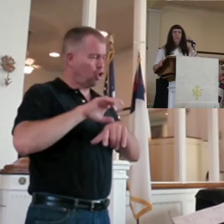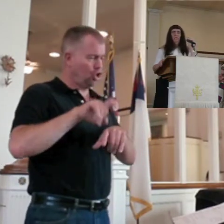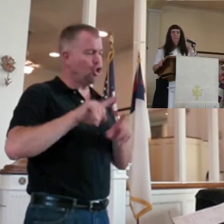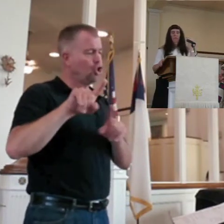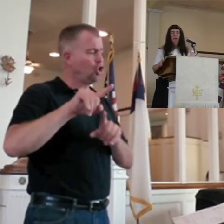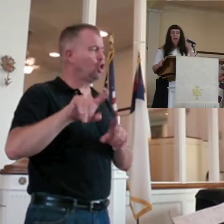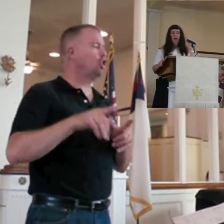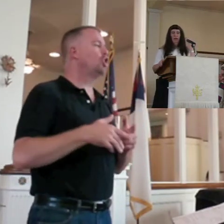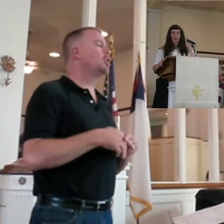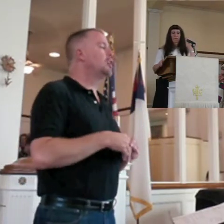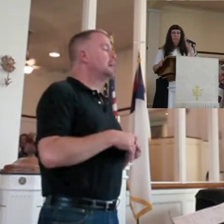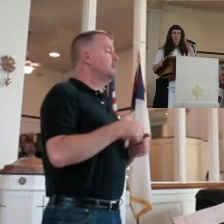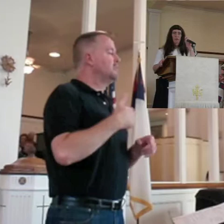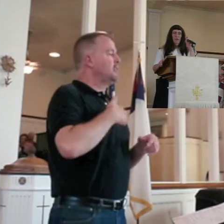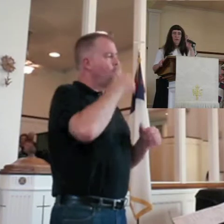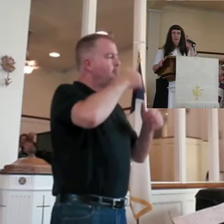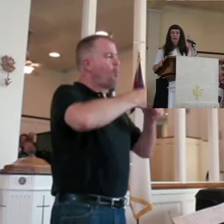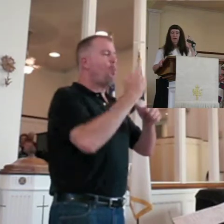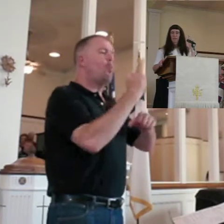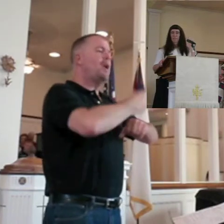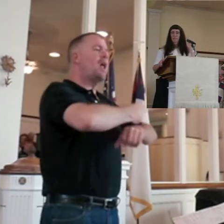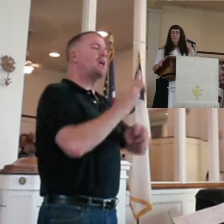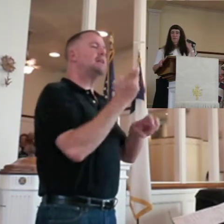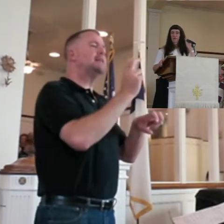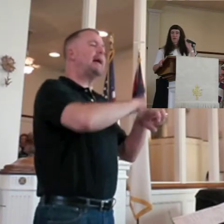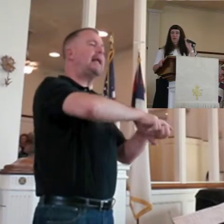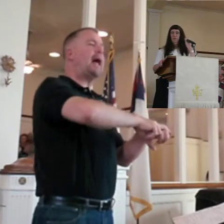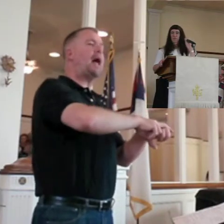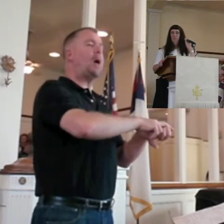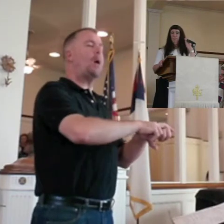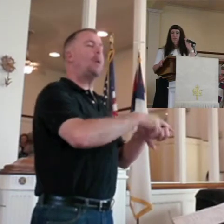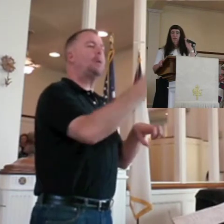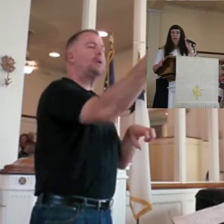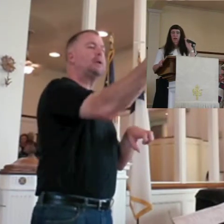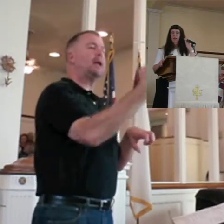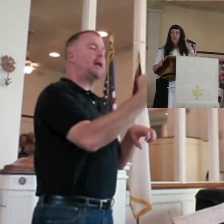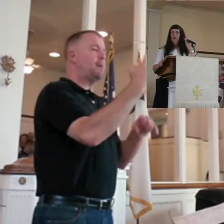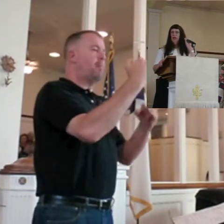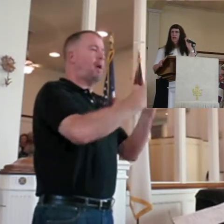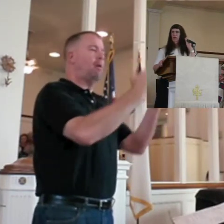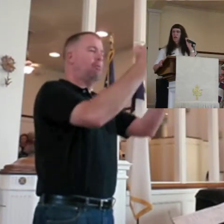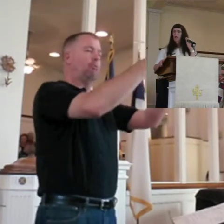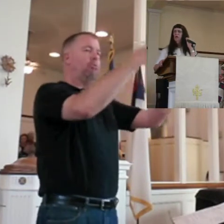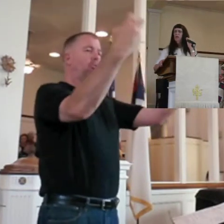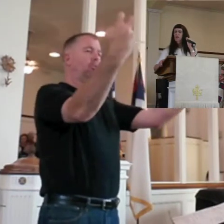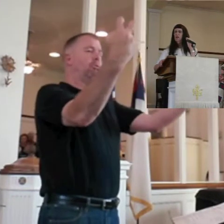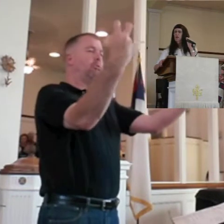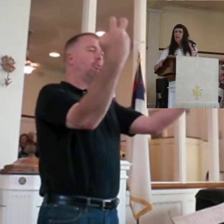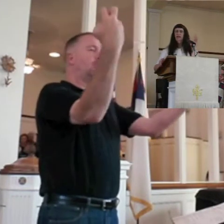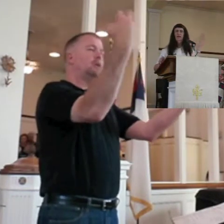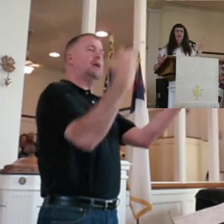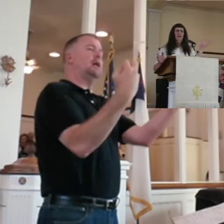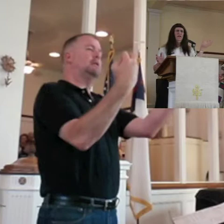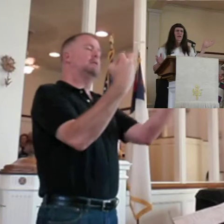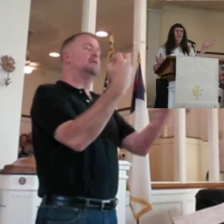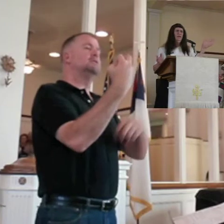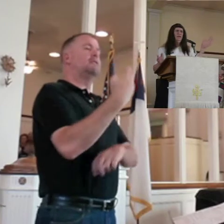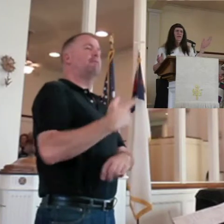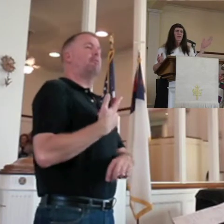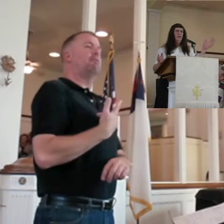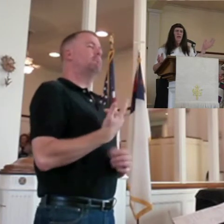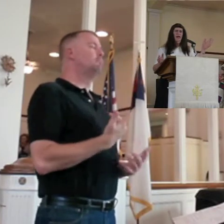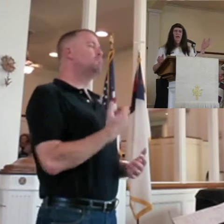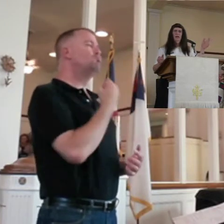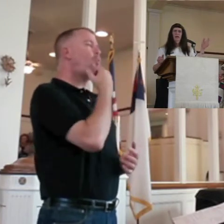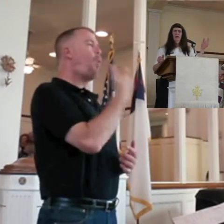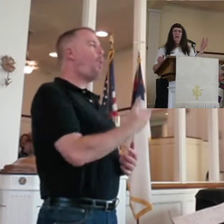sat down kind of in the middle of the church. And I was amazed at the warmth and the love that